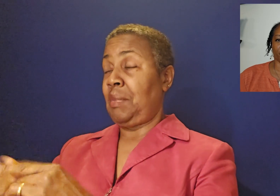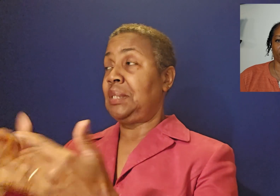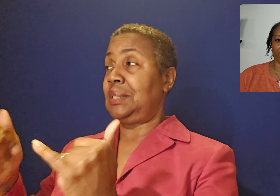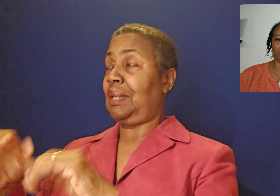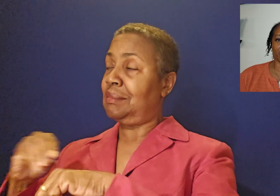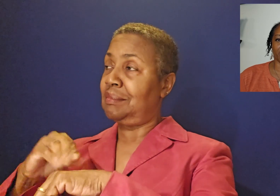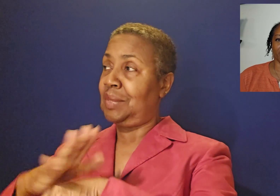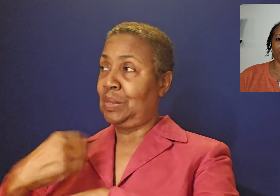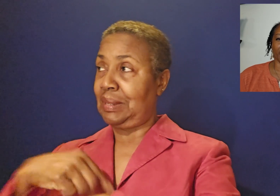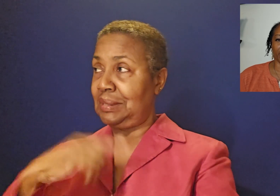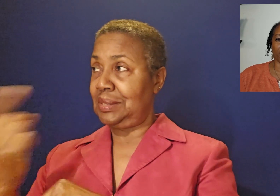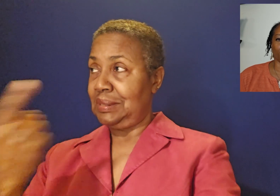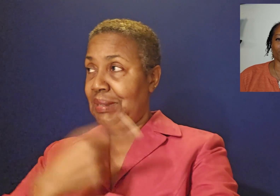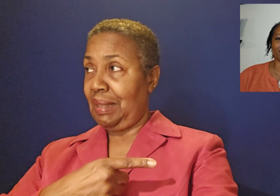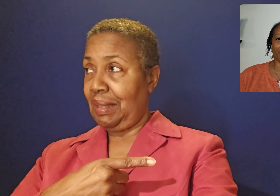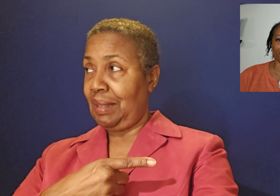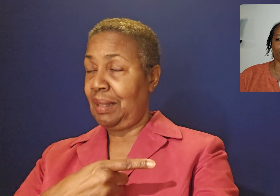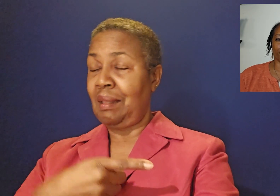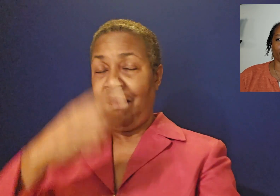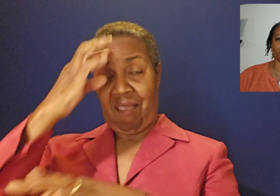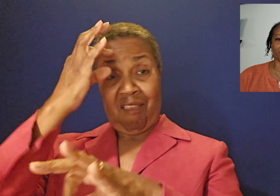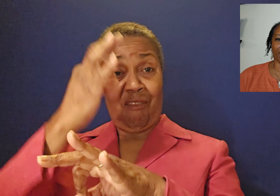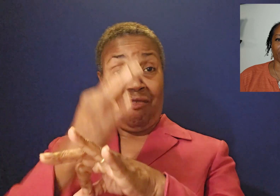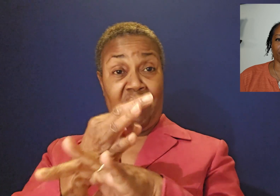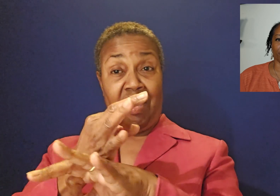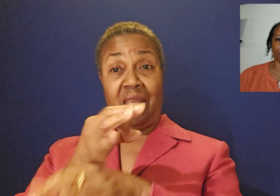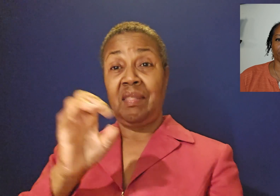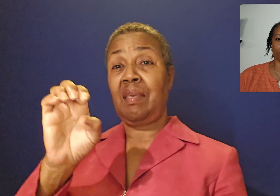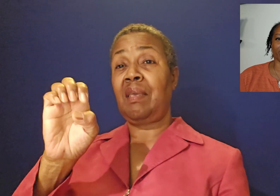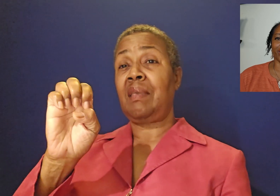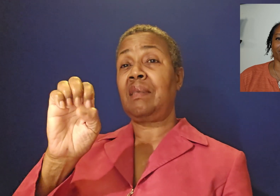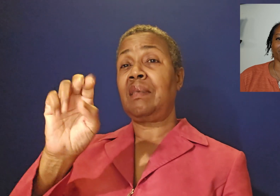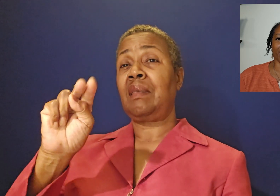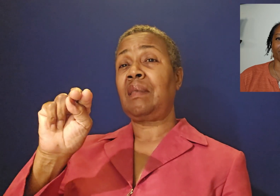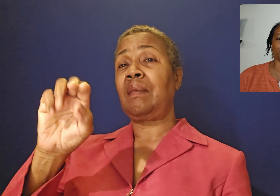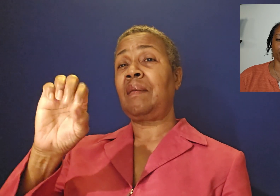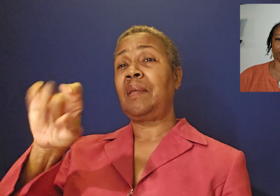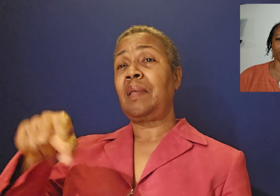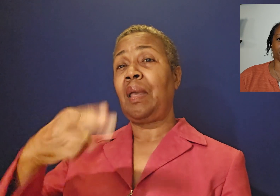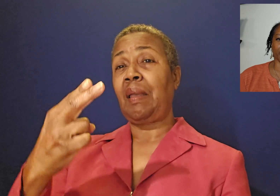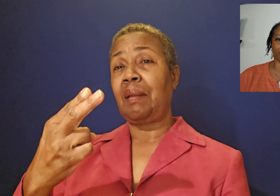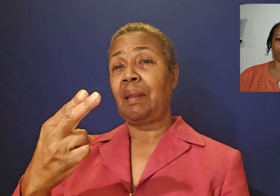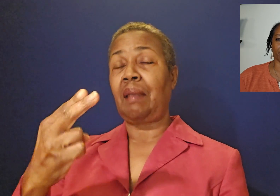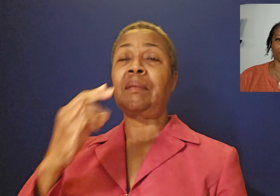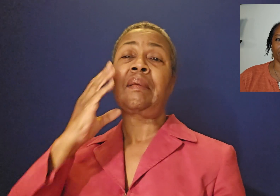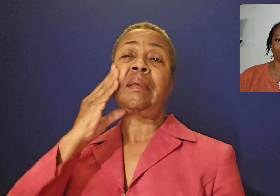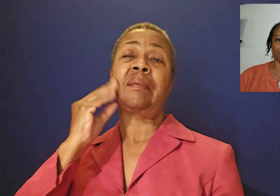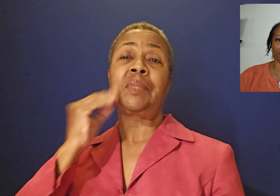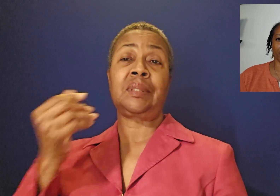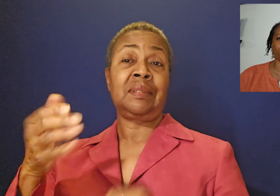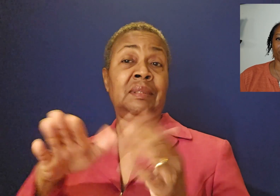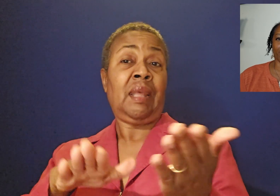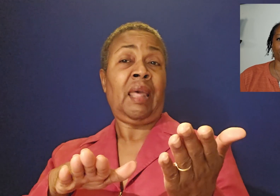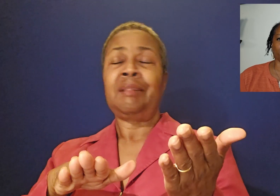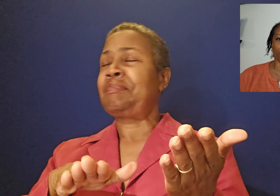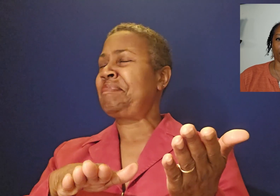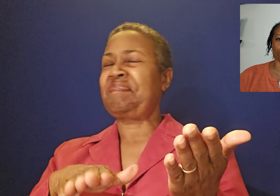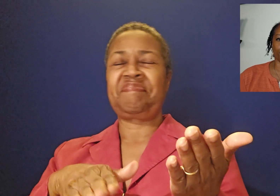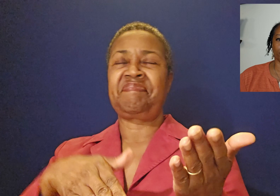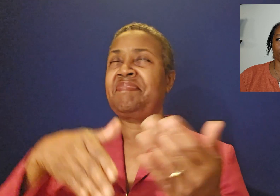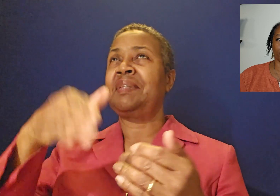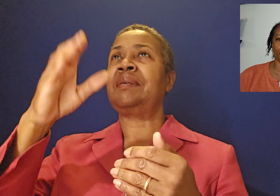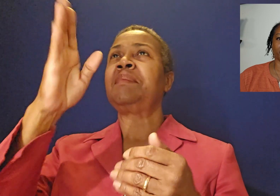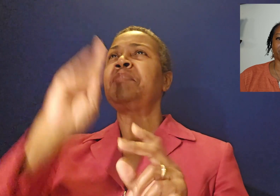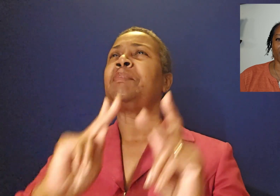By faith, Enoch was taken from this life so that he did not experience death. He could not be